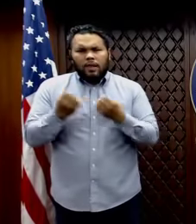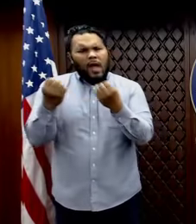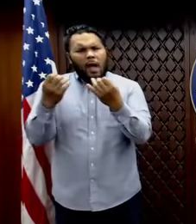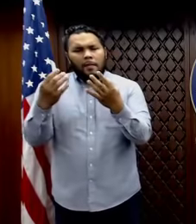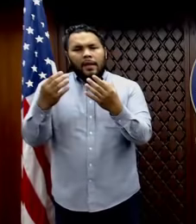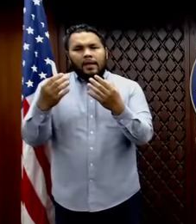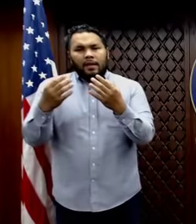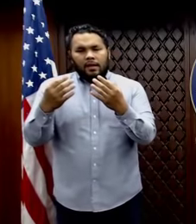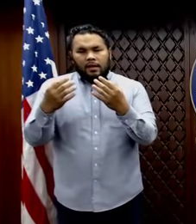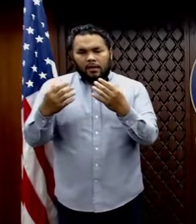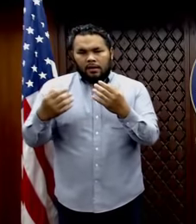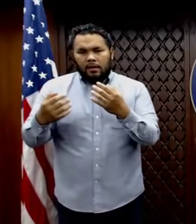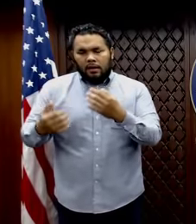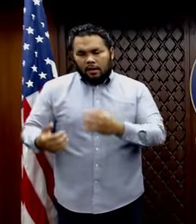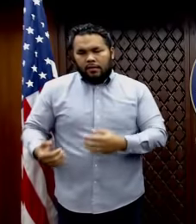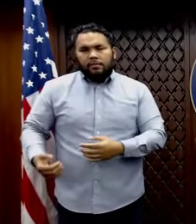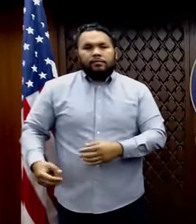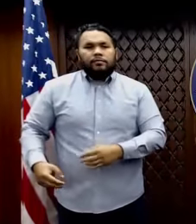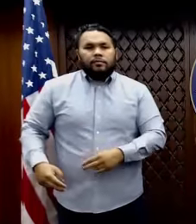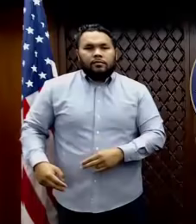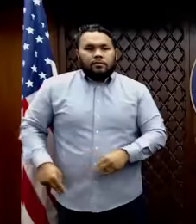sharing rooms? Like how many sailor per room?